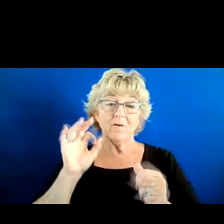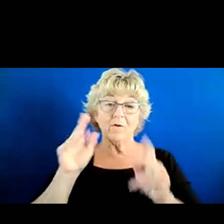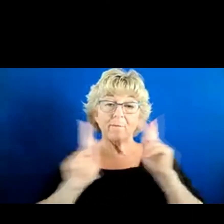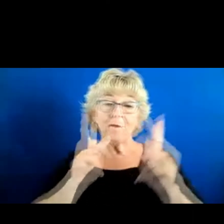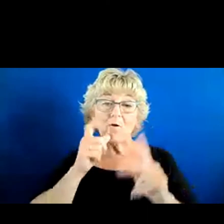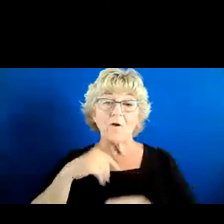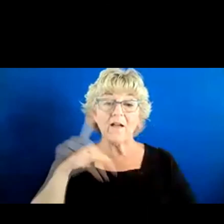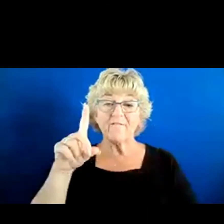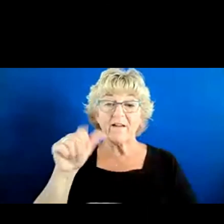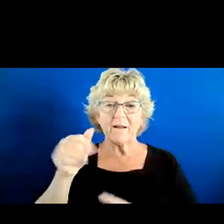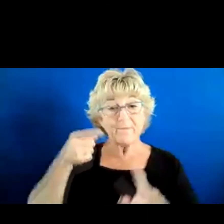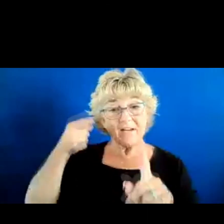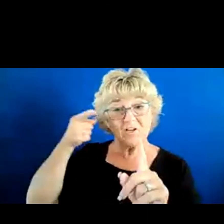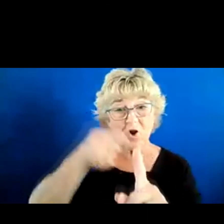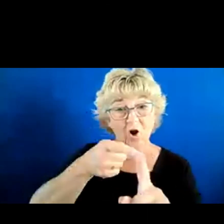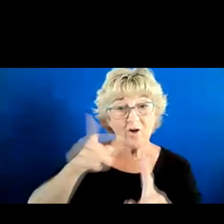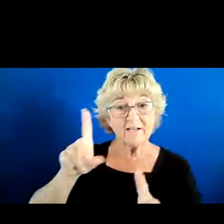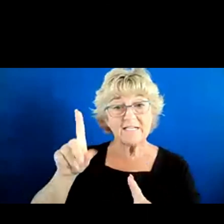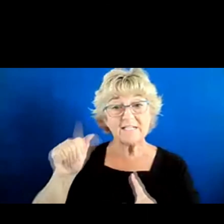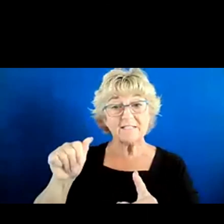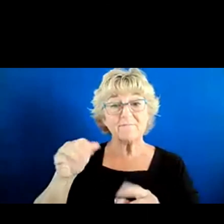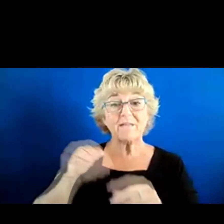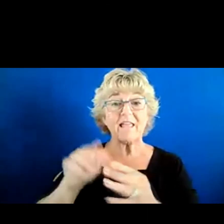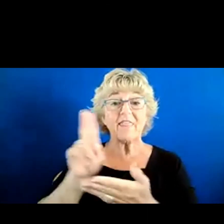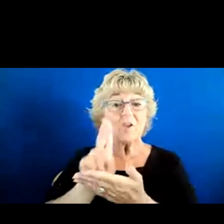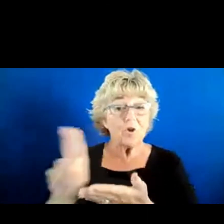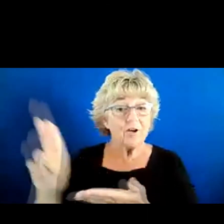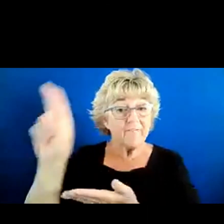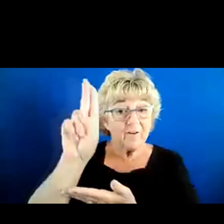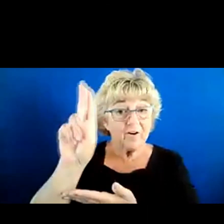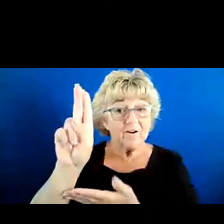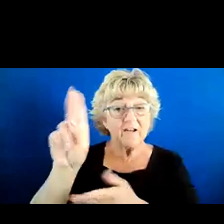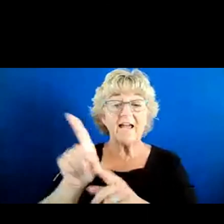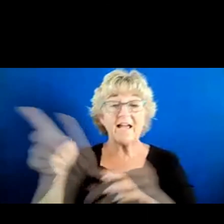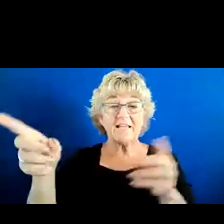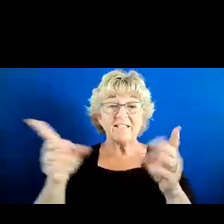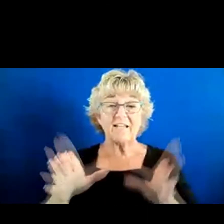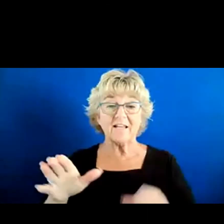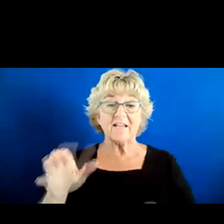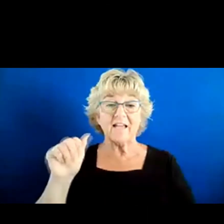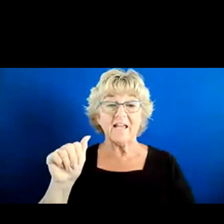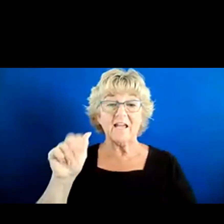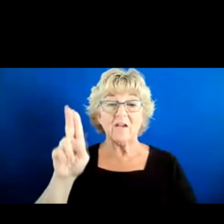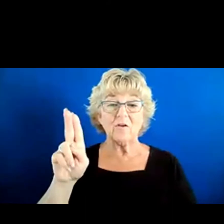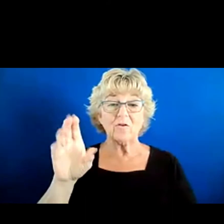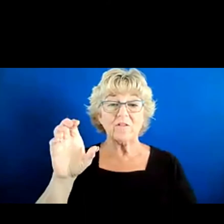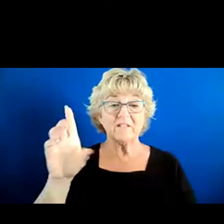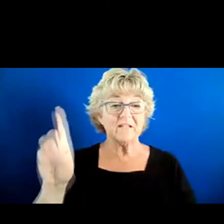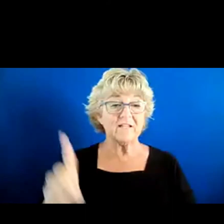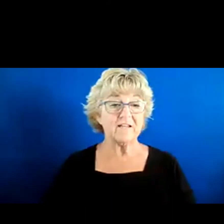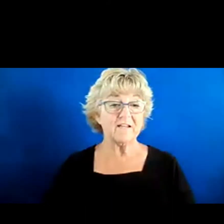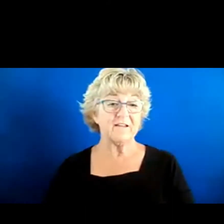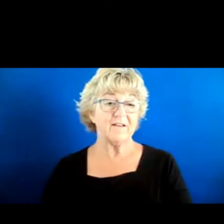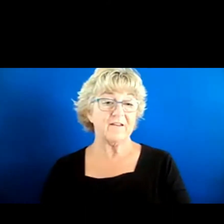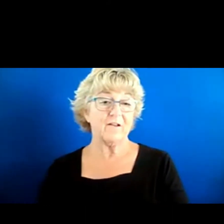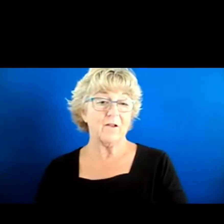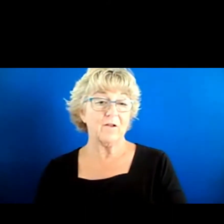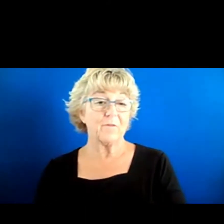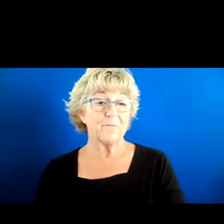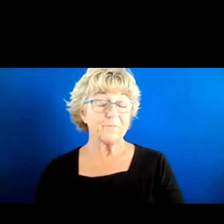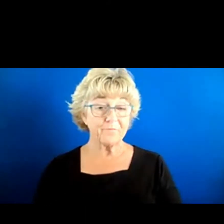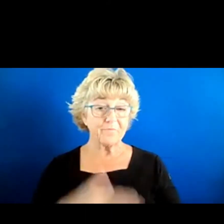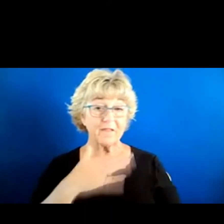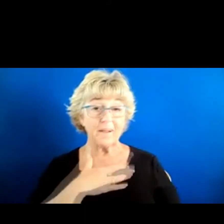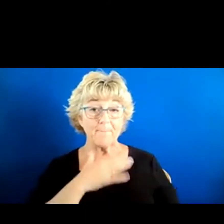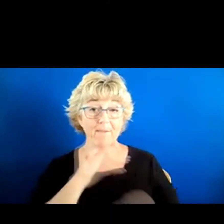targeted disabilities in university systems as the director of AUCD? Yeah, so my job immediately